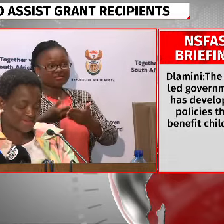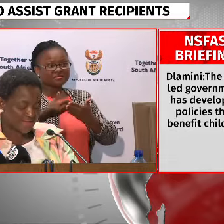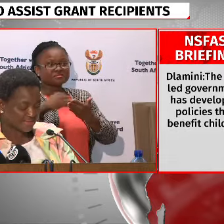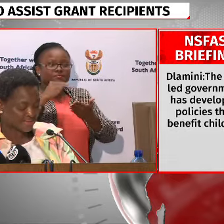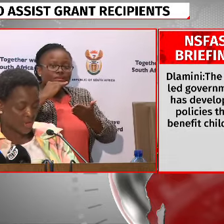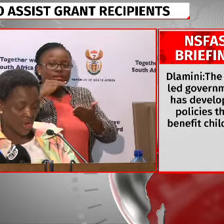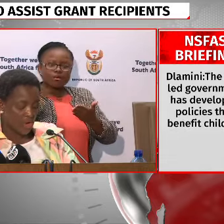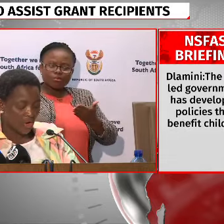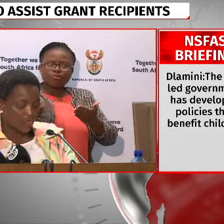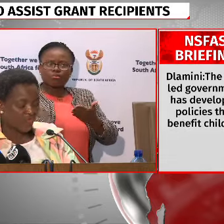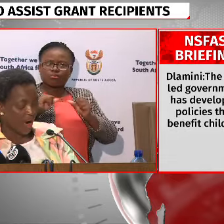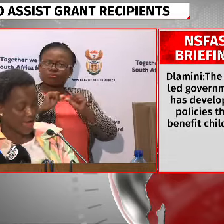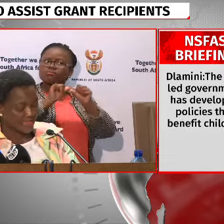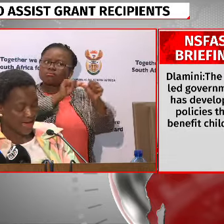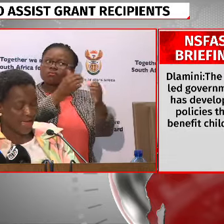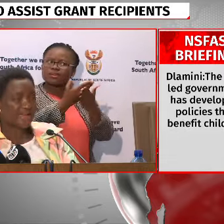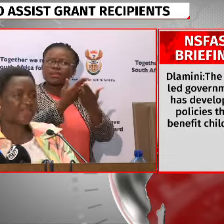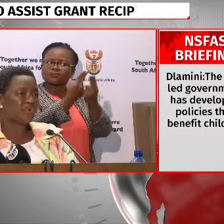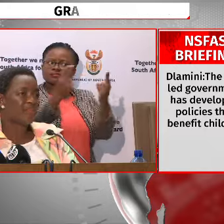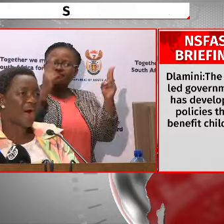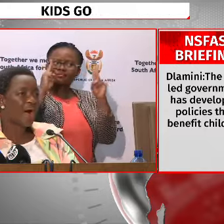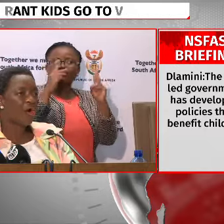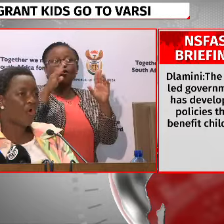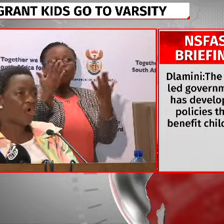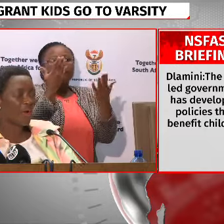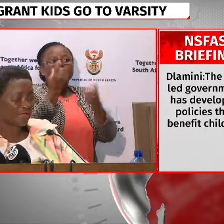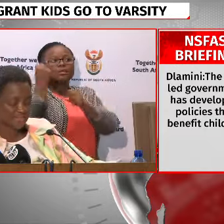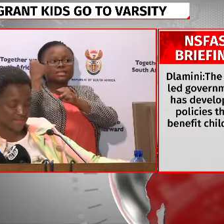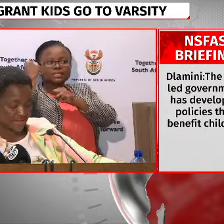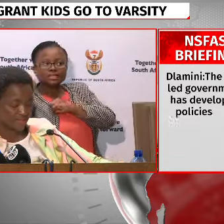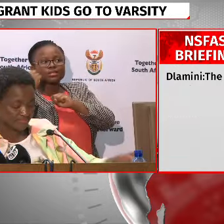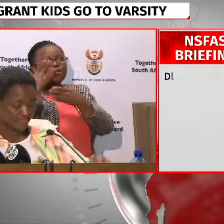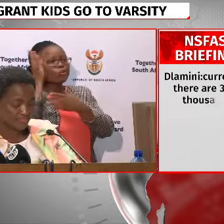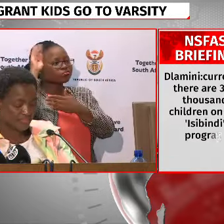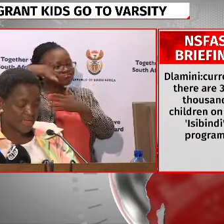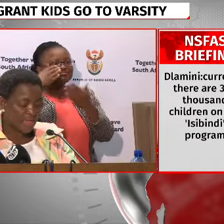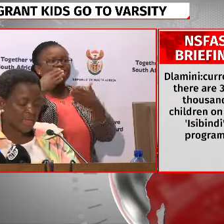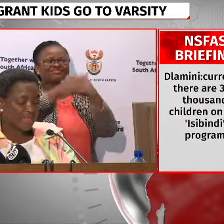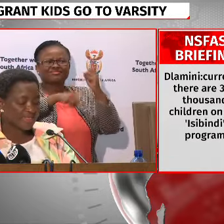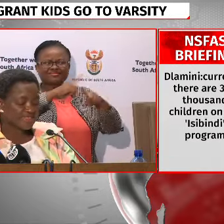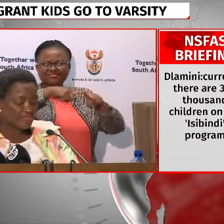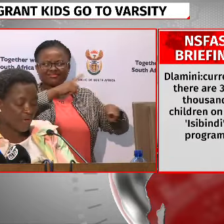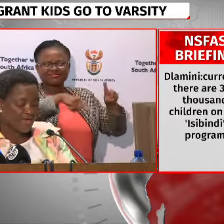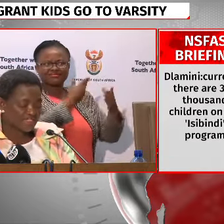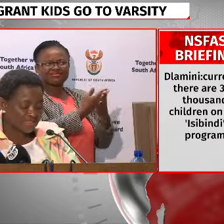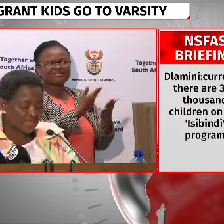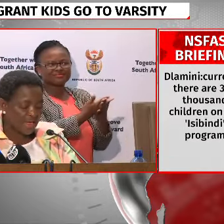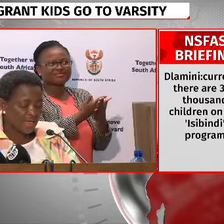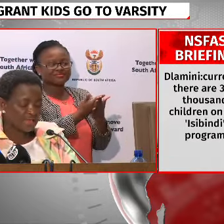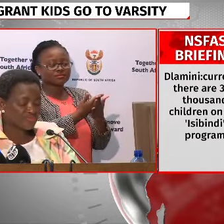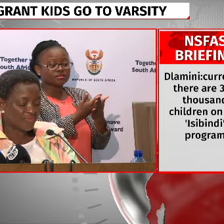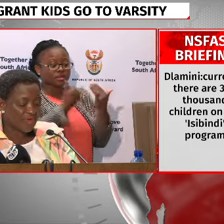their studies for either a diploma or a degree. This information